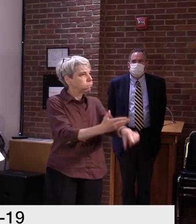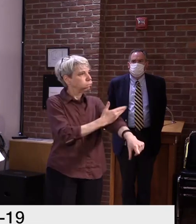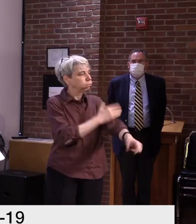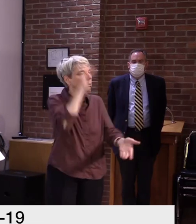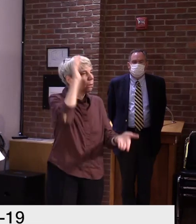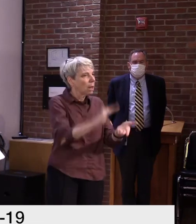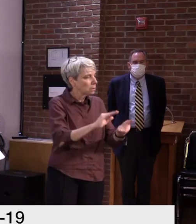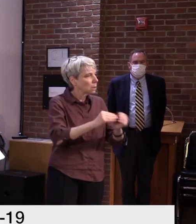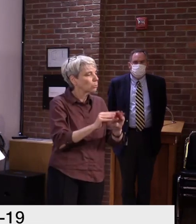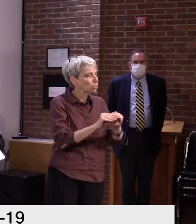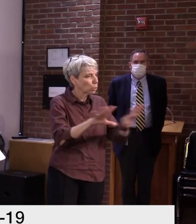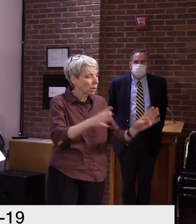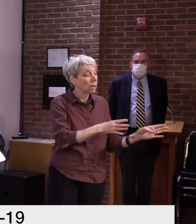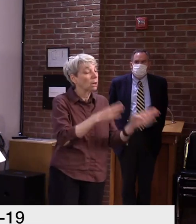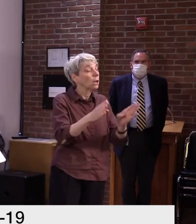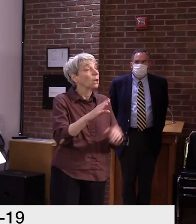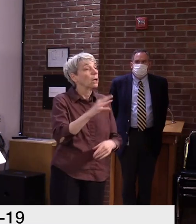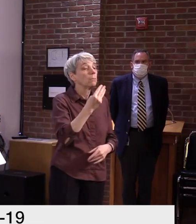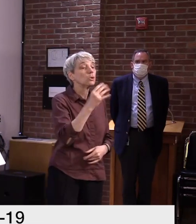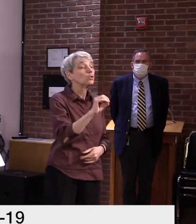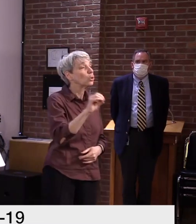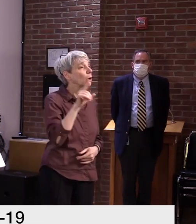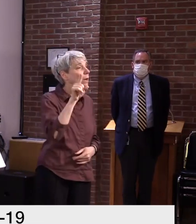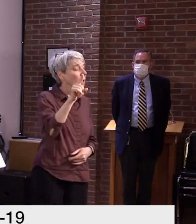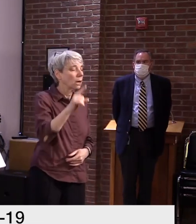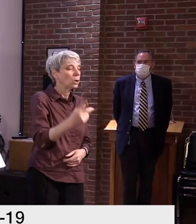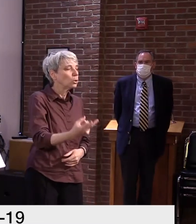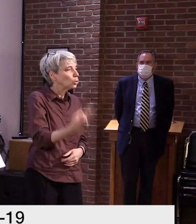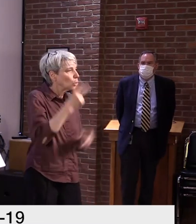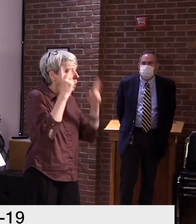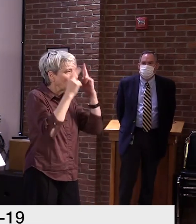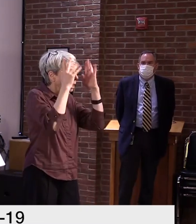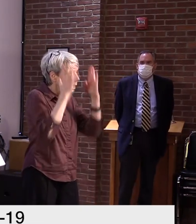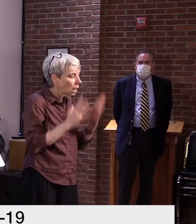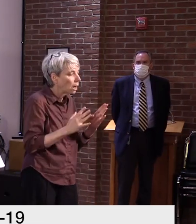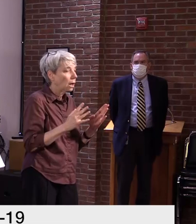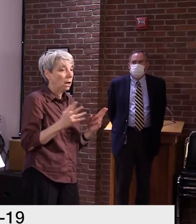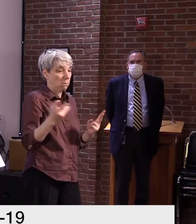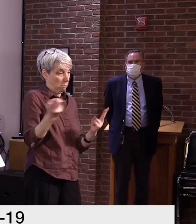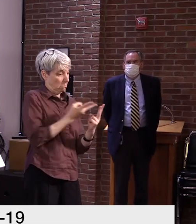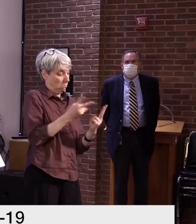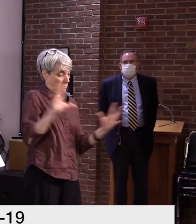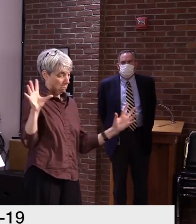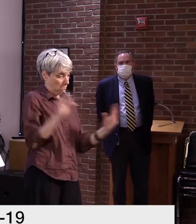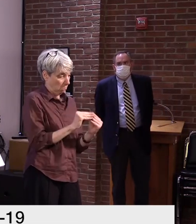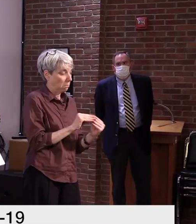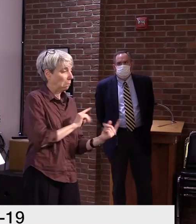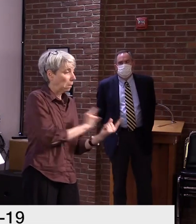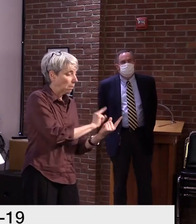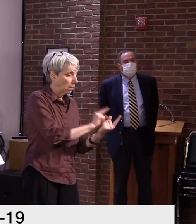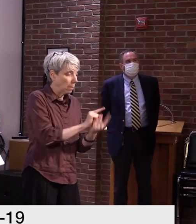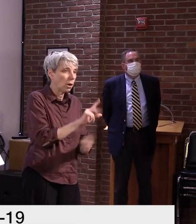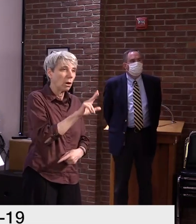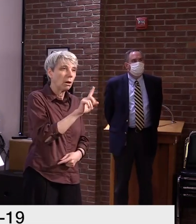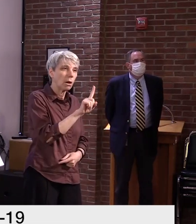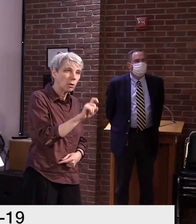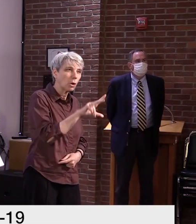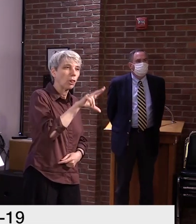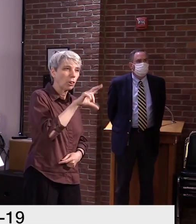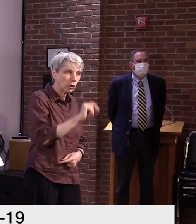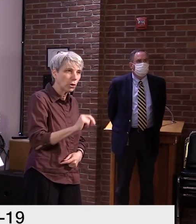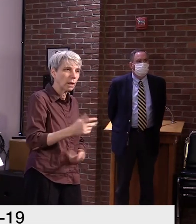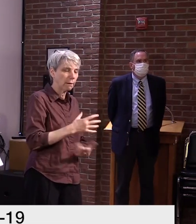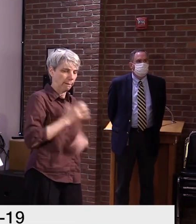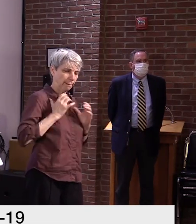COVID-positive hairstylists did not transmit infection to more than 130 contacts because they were wearing facial cloth